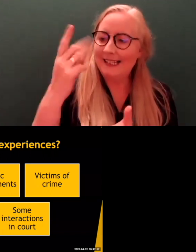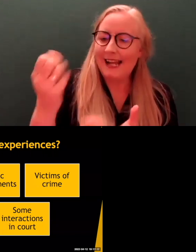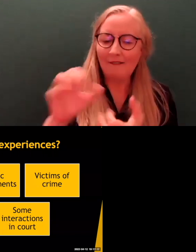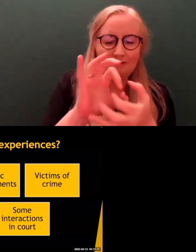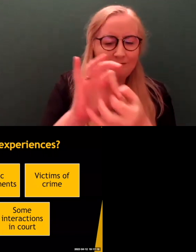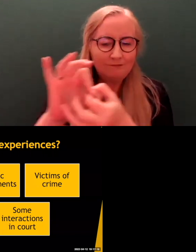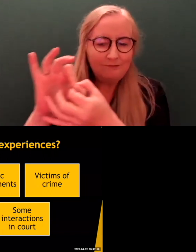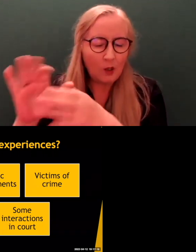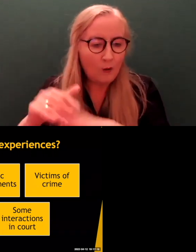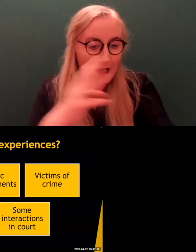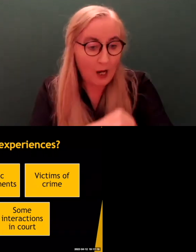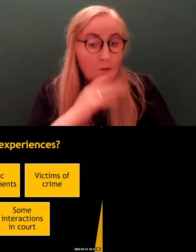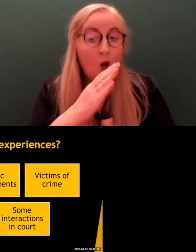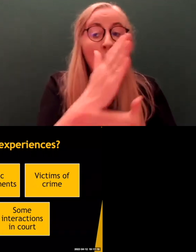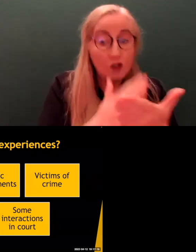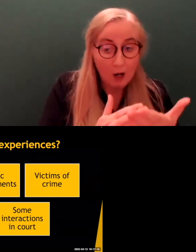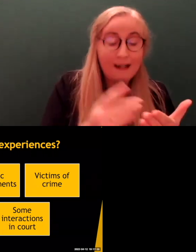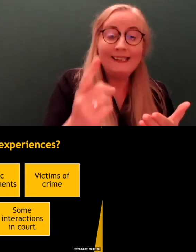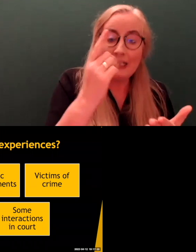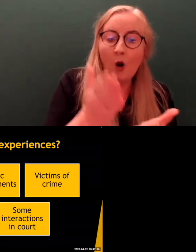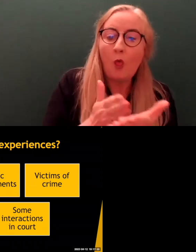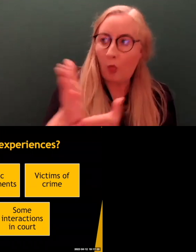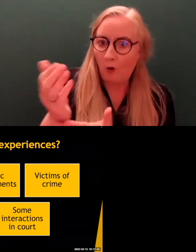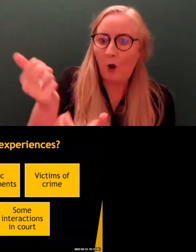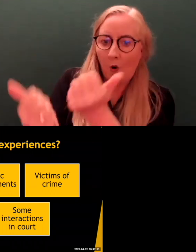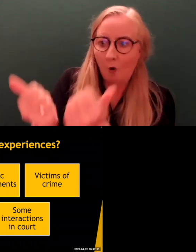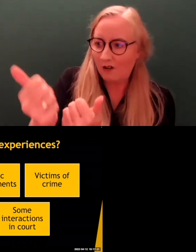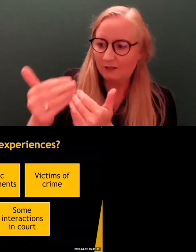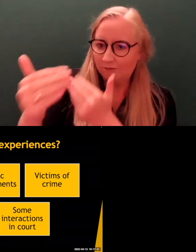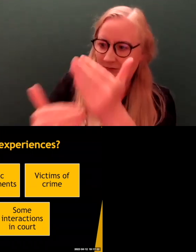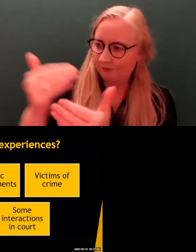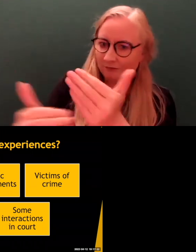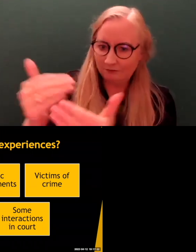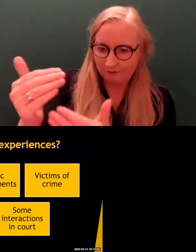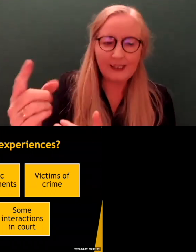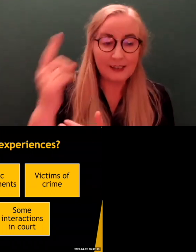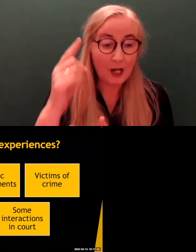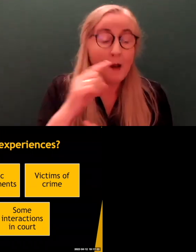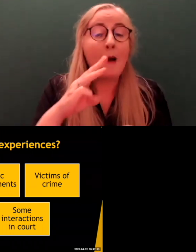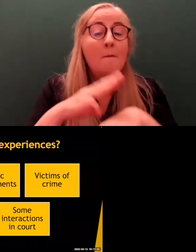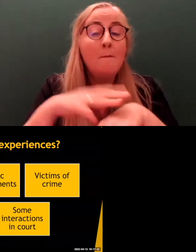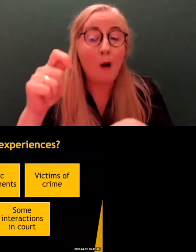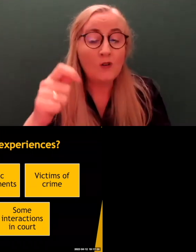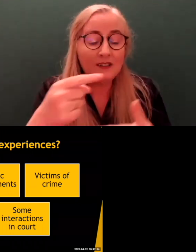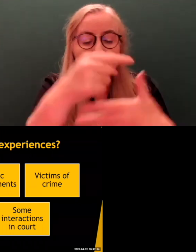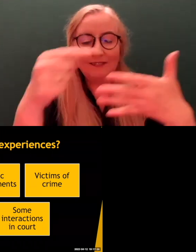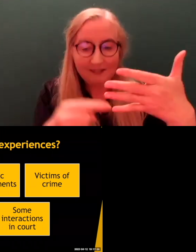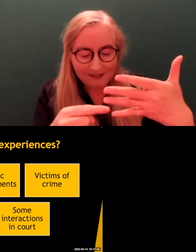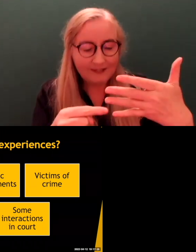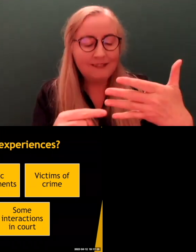some people who dealt with the courts. There were some interactions with the courts. But for the most part, like any, like